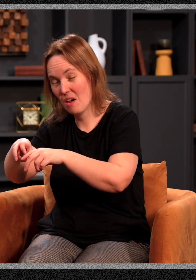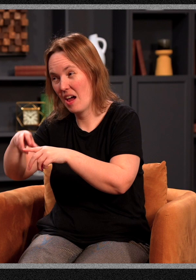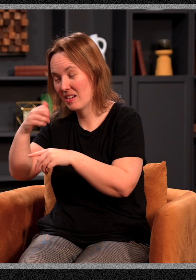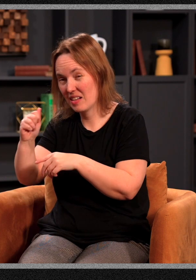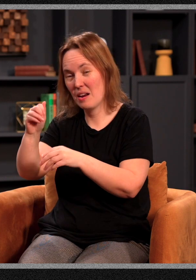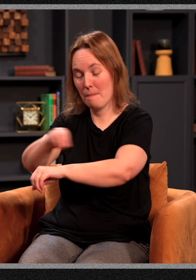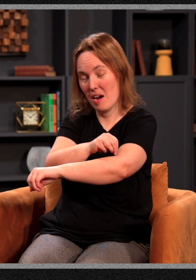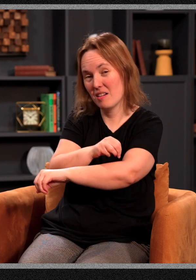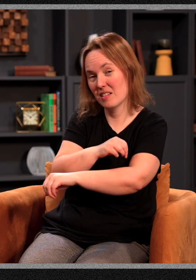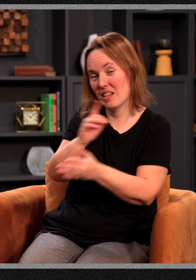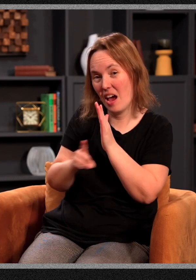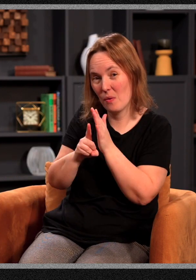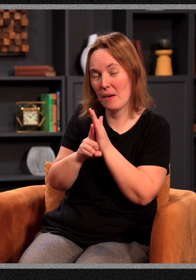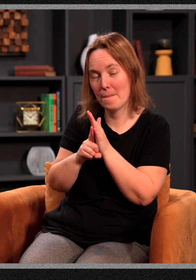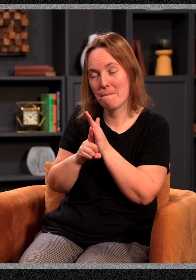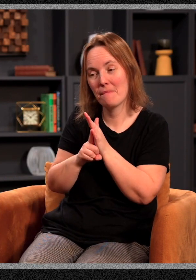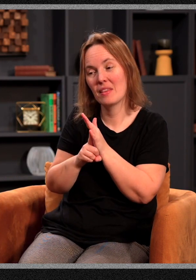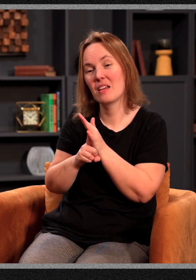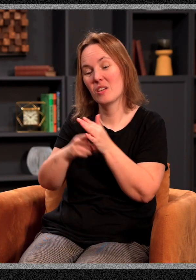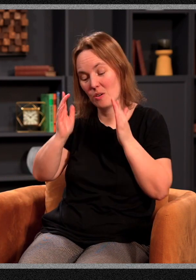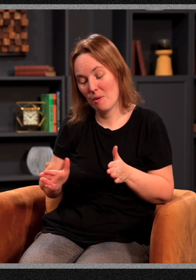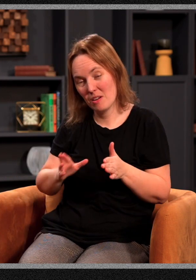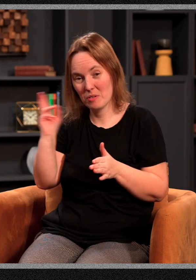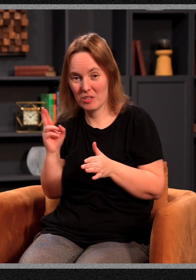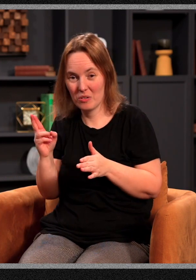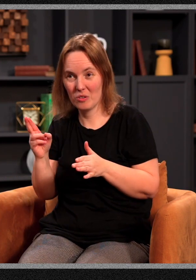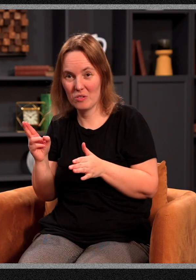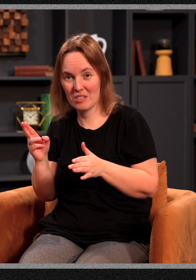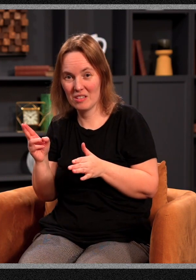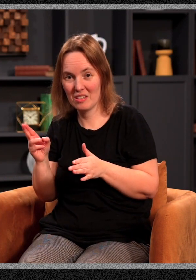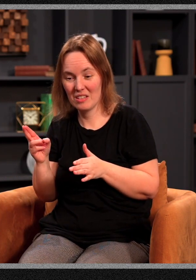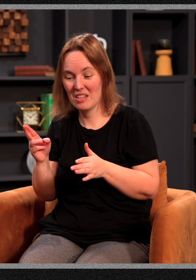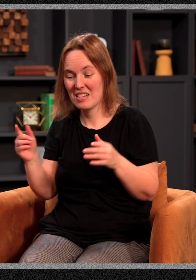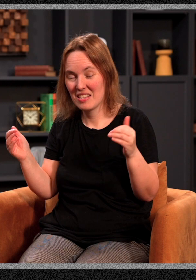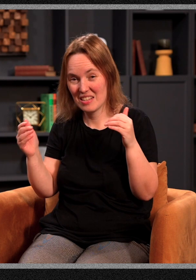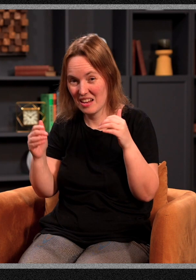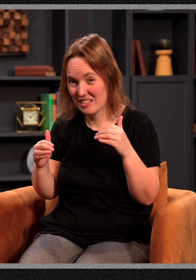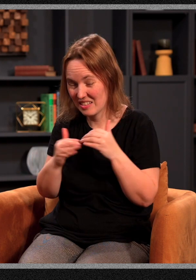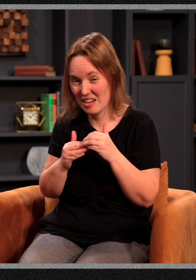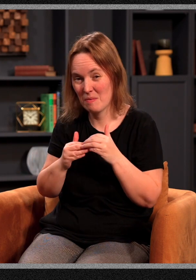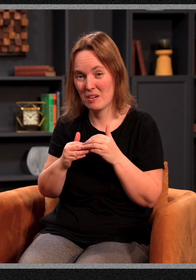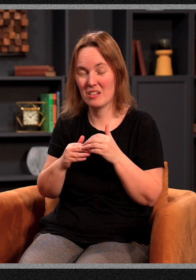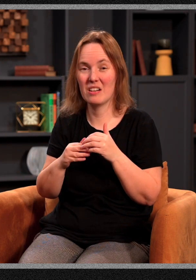your body will use the amount of energy contained in only three ounces of carbohydrates.